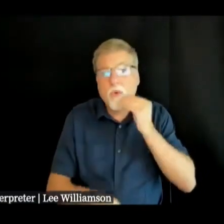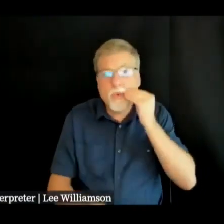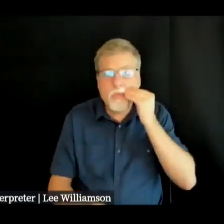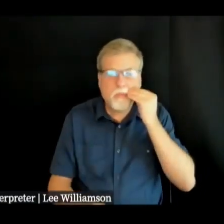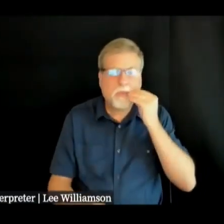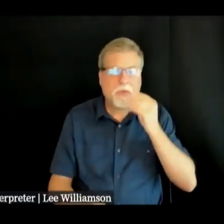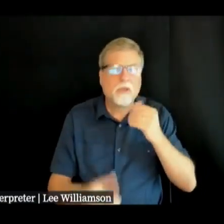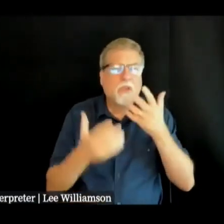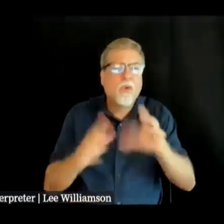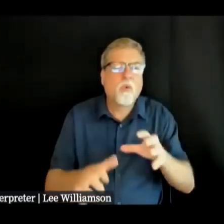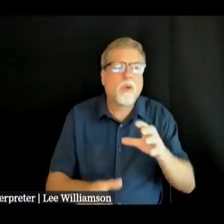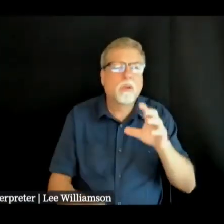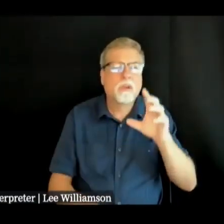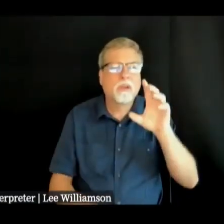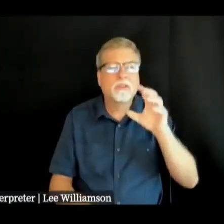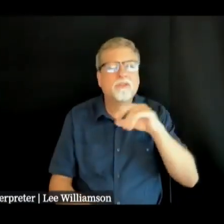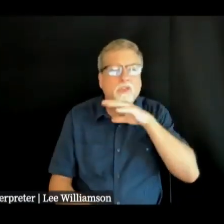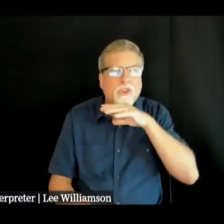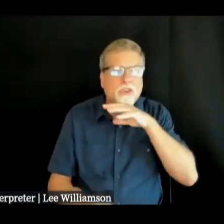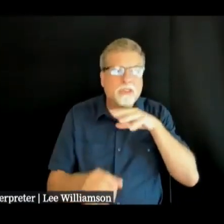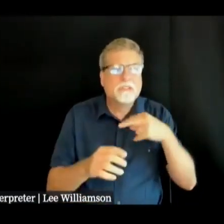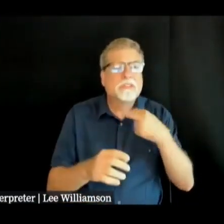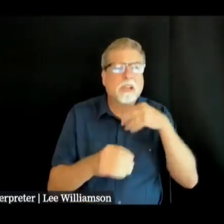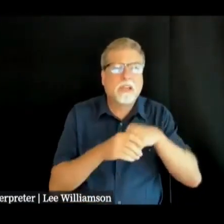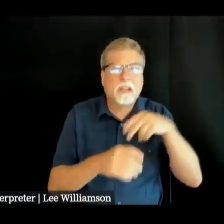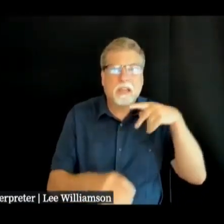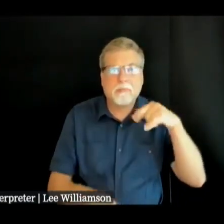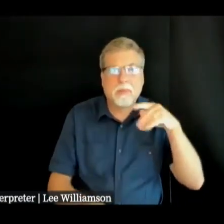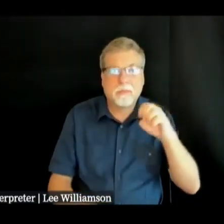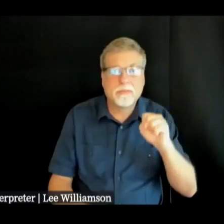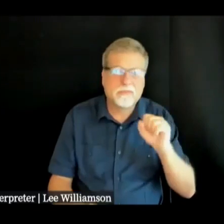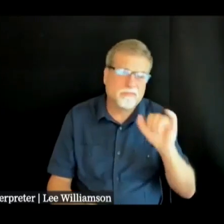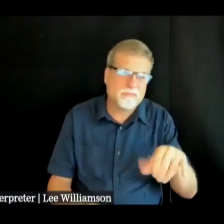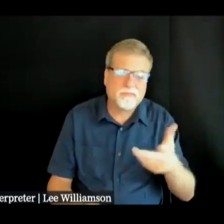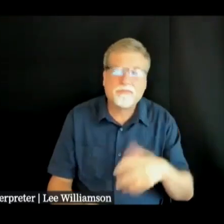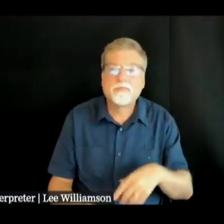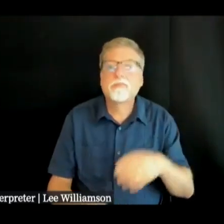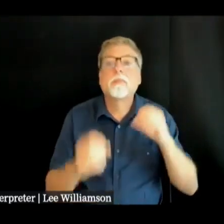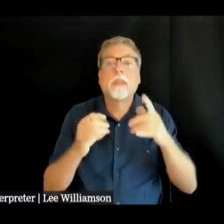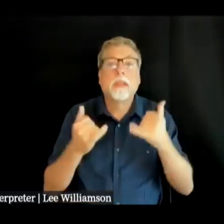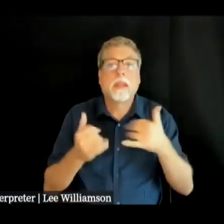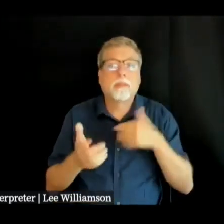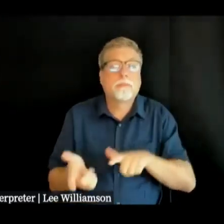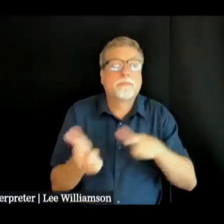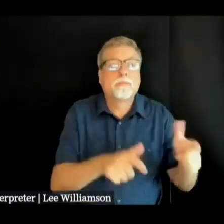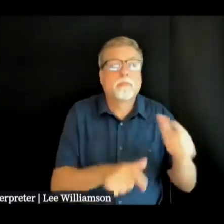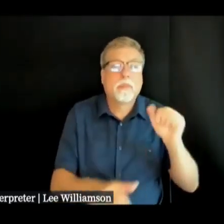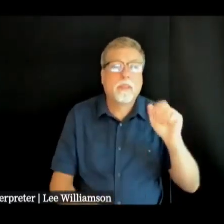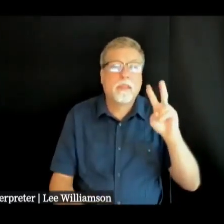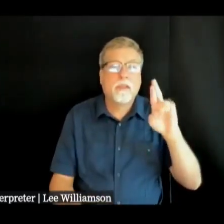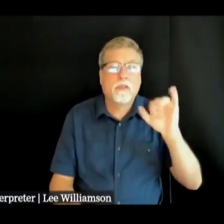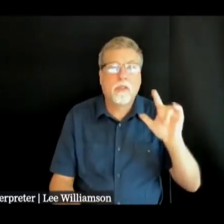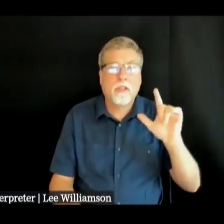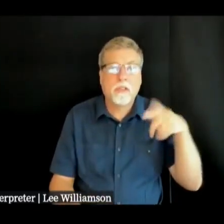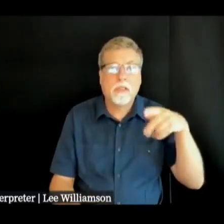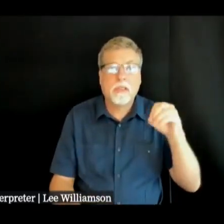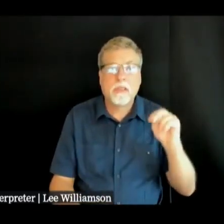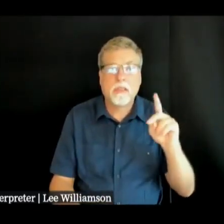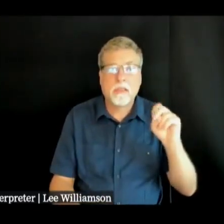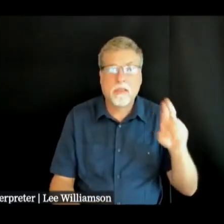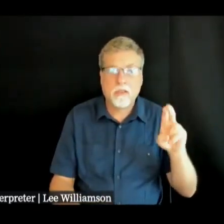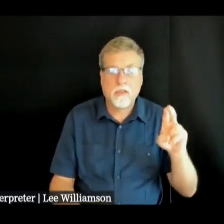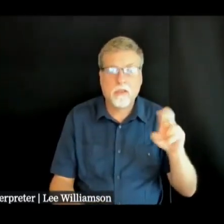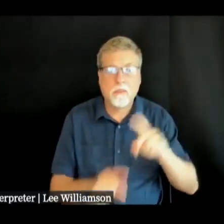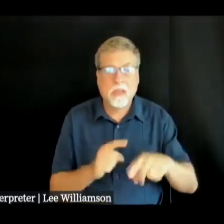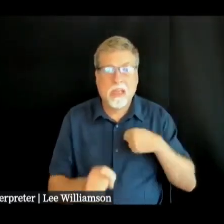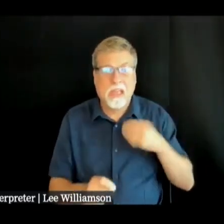restoration moves through at this point i'll turn it over to avril pender but i just got a message right as